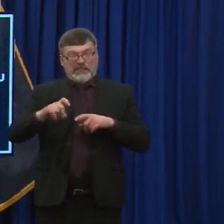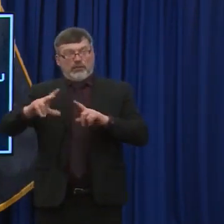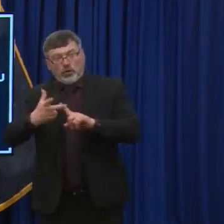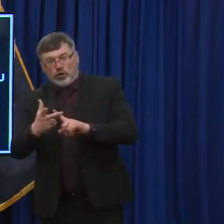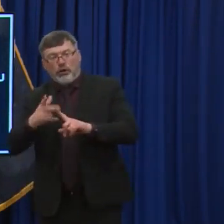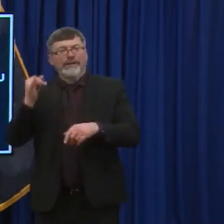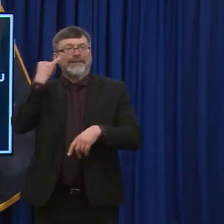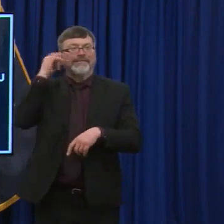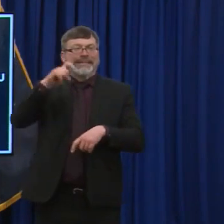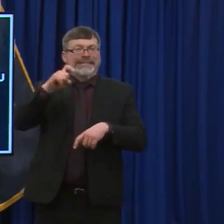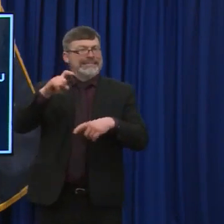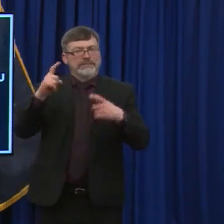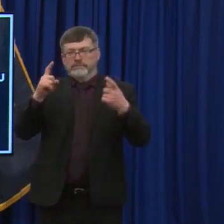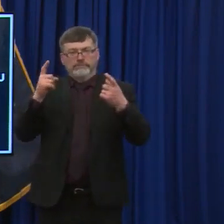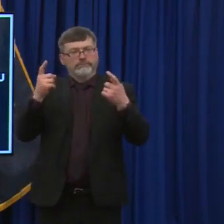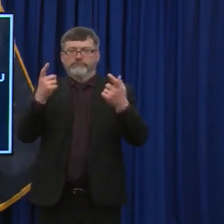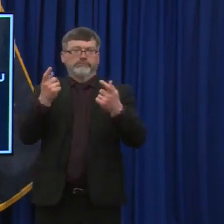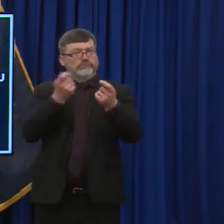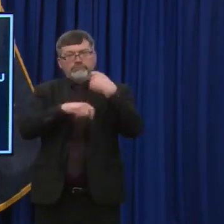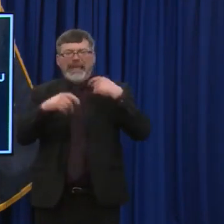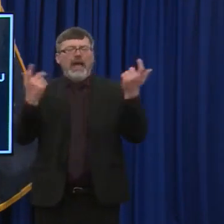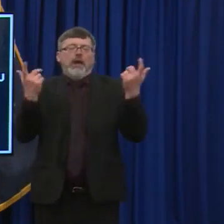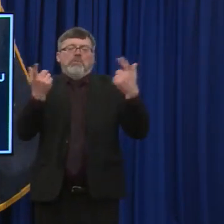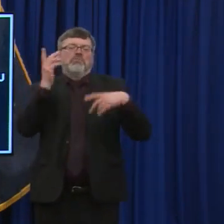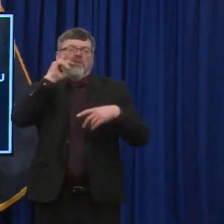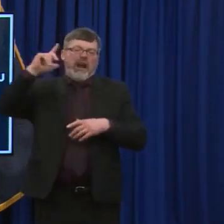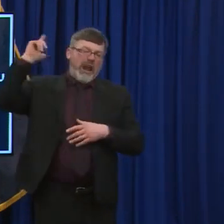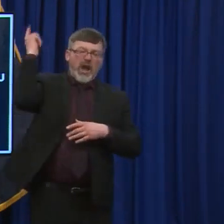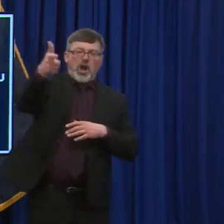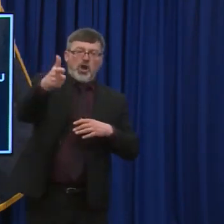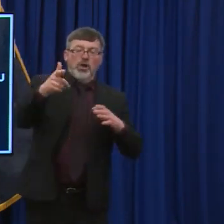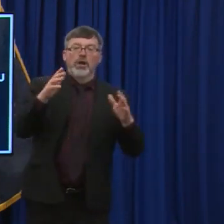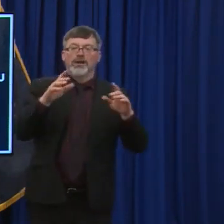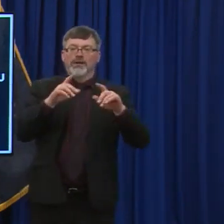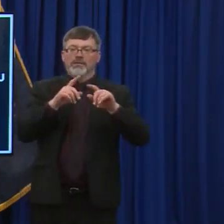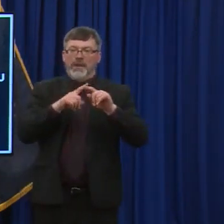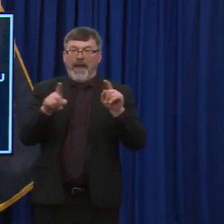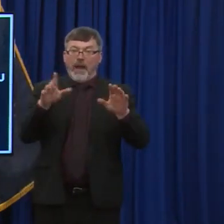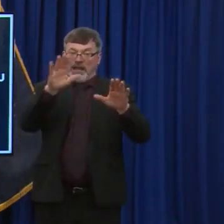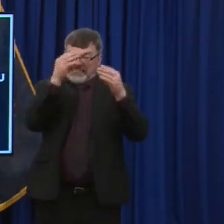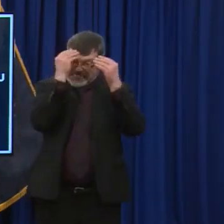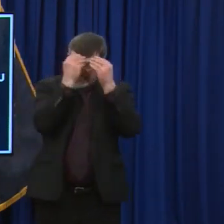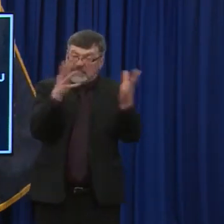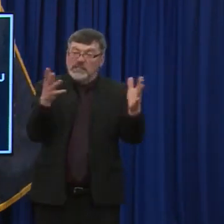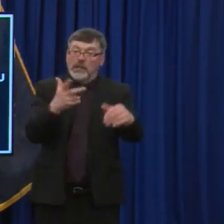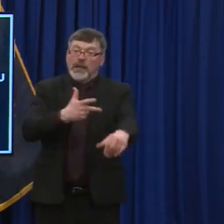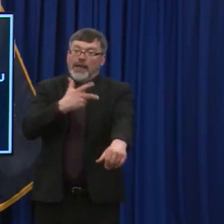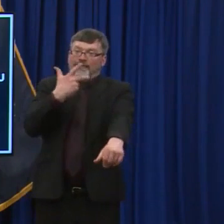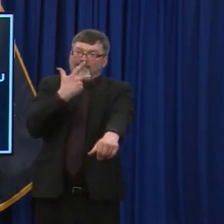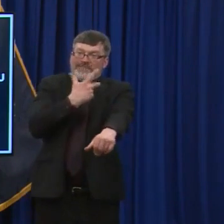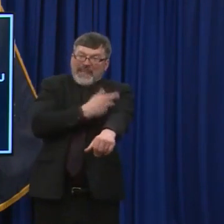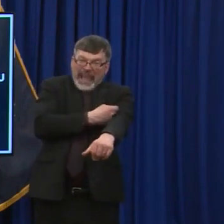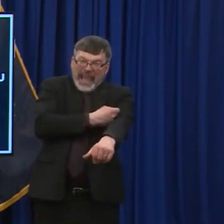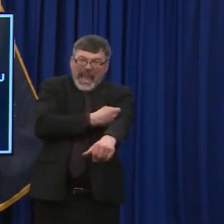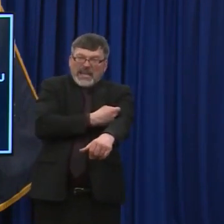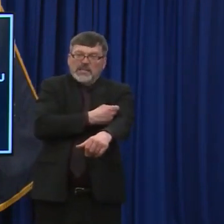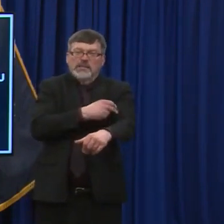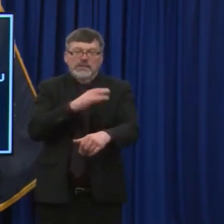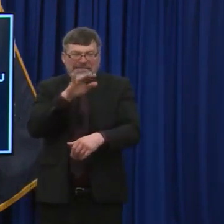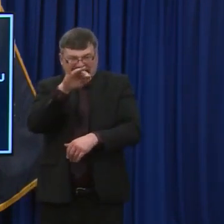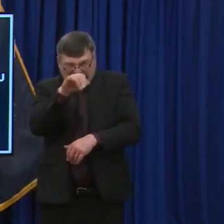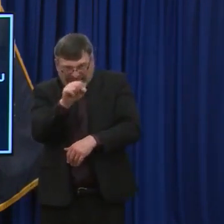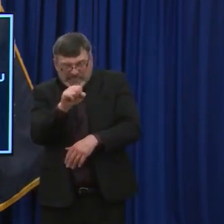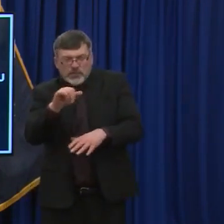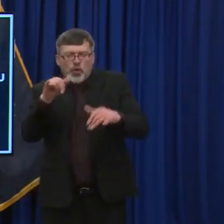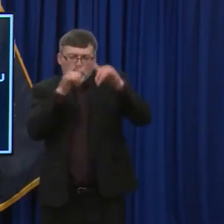not. But for right now, we believe the vaccines that we have, um, as they're recommended, um, are very effective, especially at